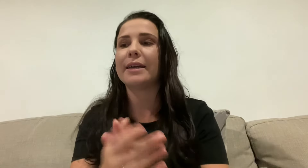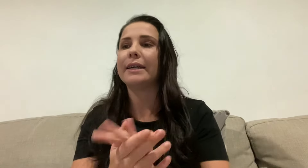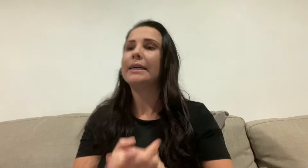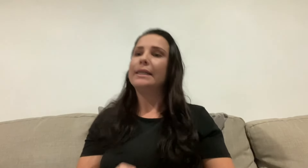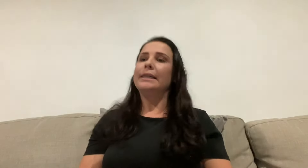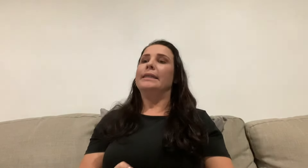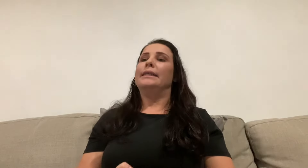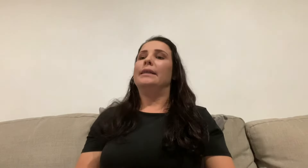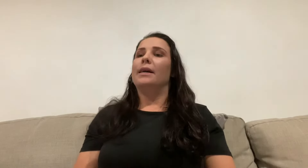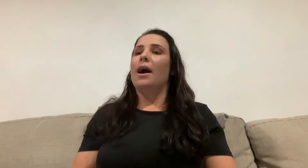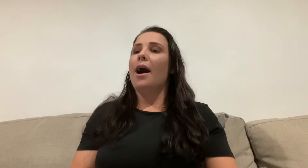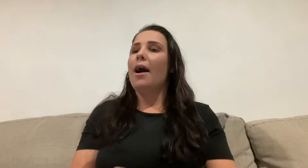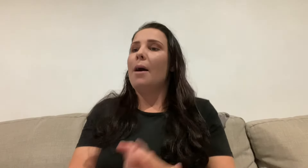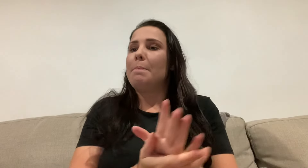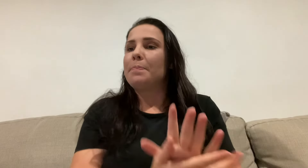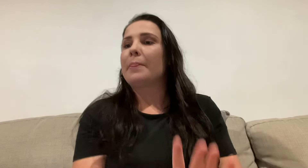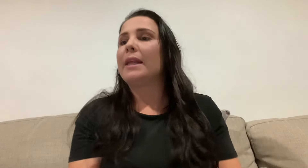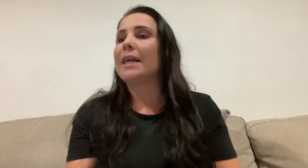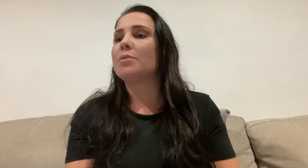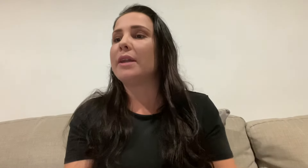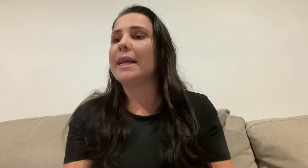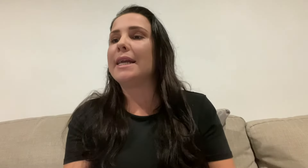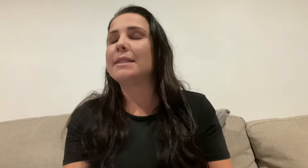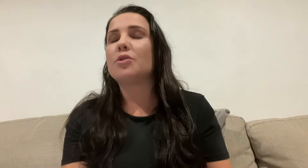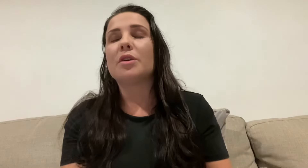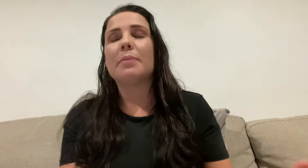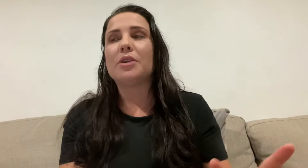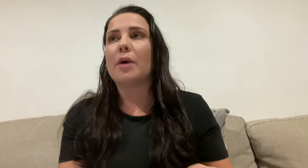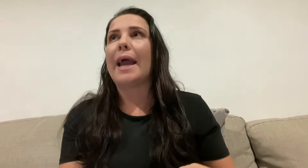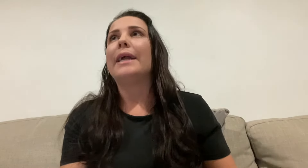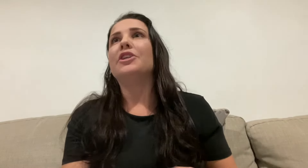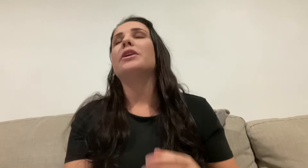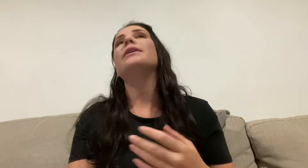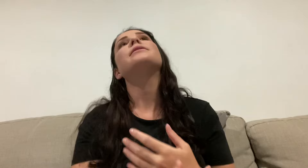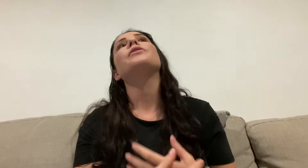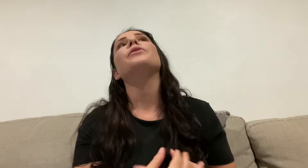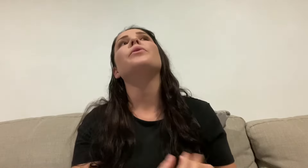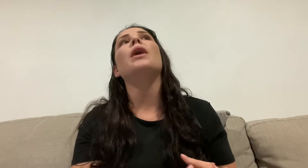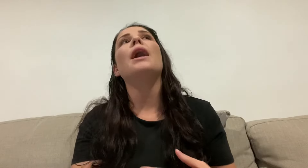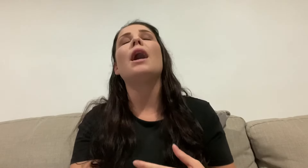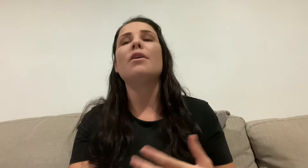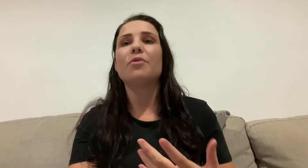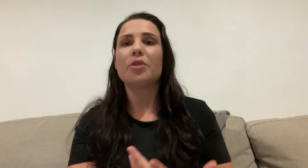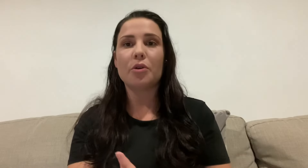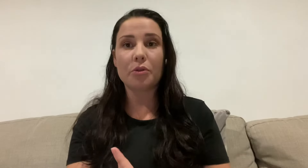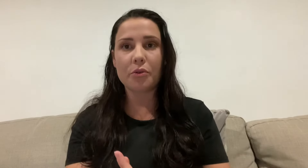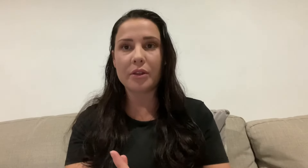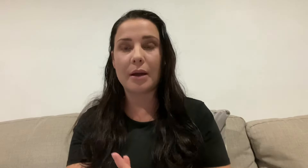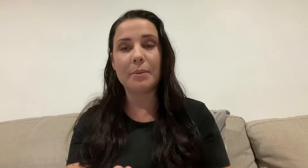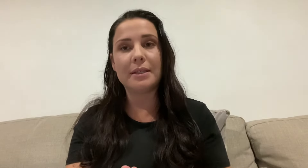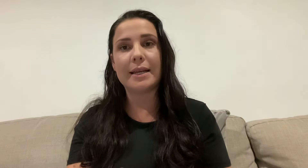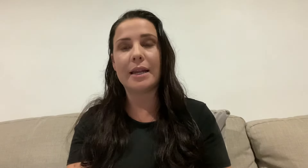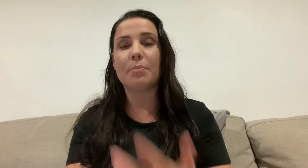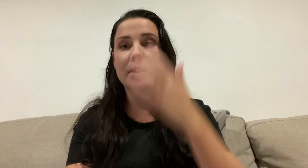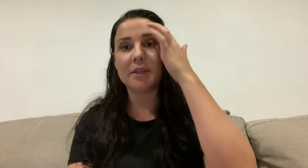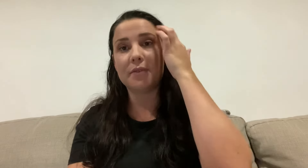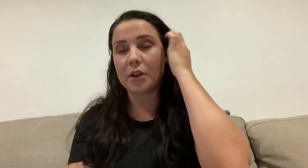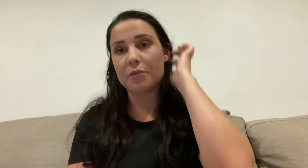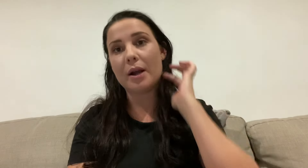think, um, the next one is talking about your age. So I've already gone through the numbers in a previous video of mine.